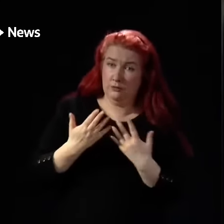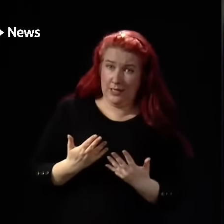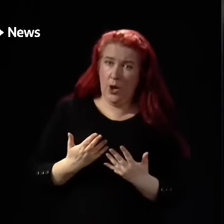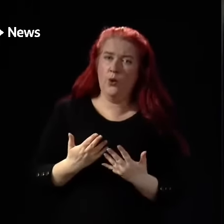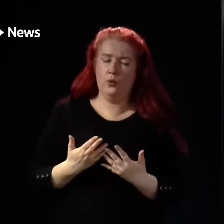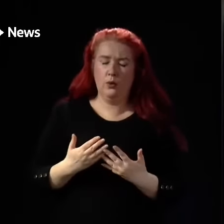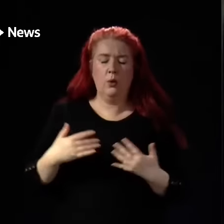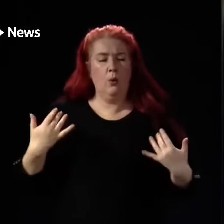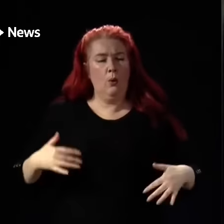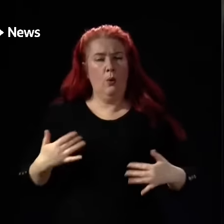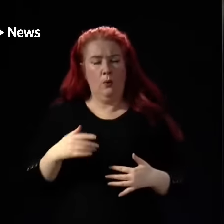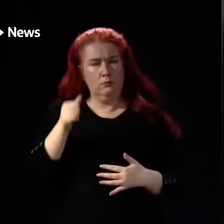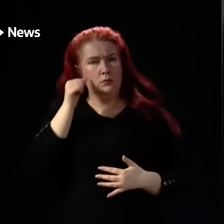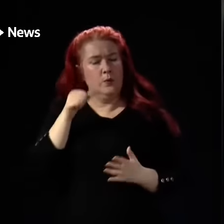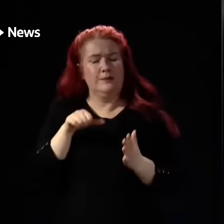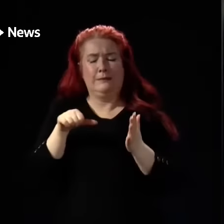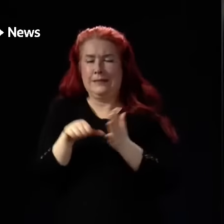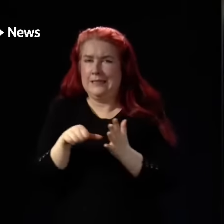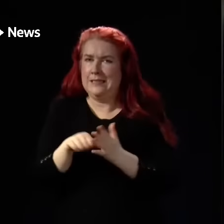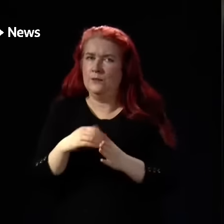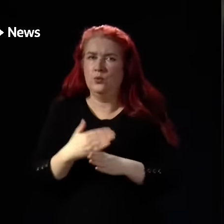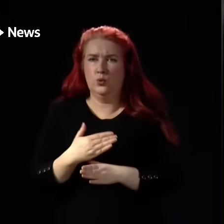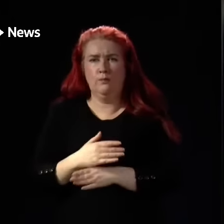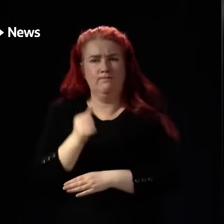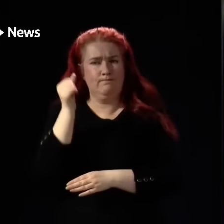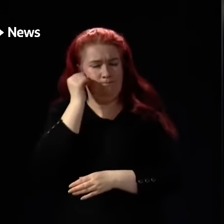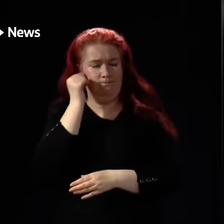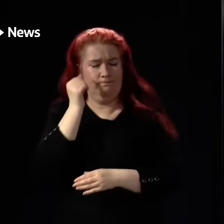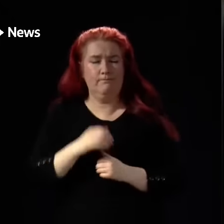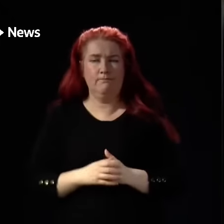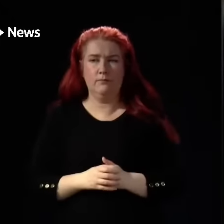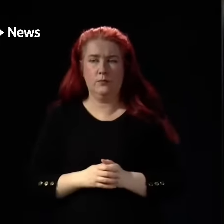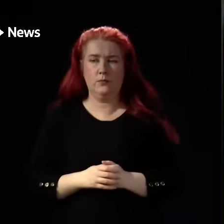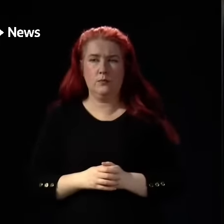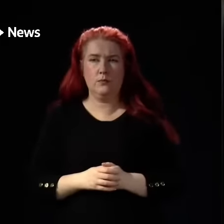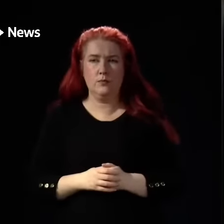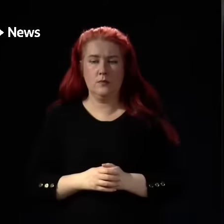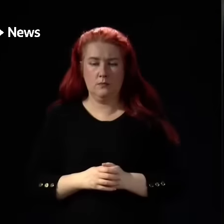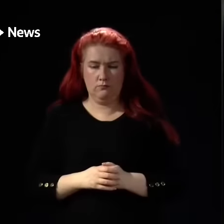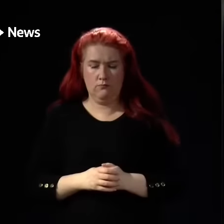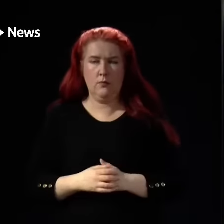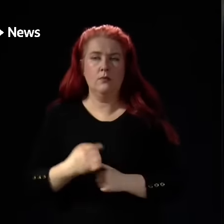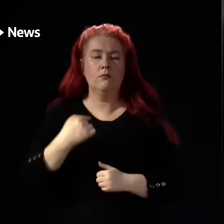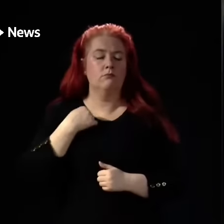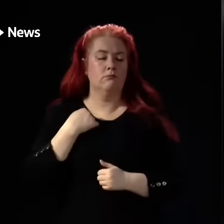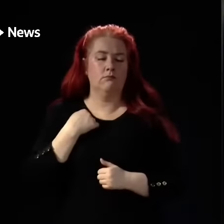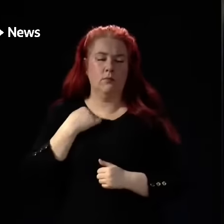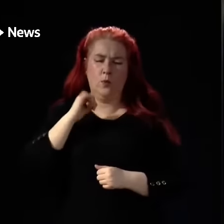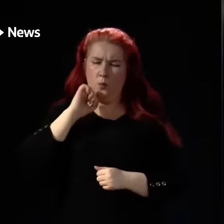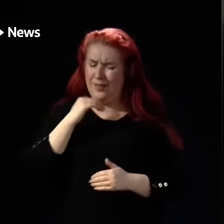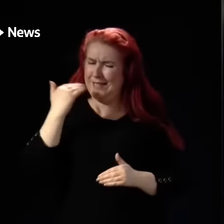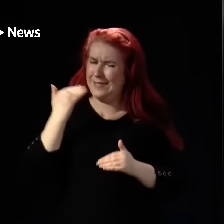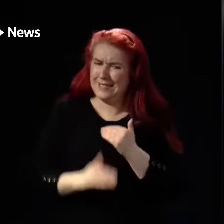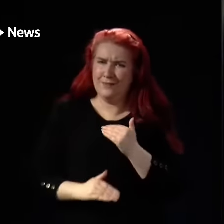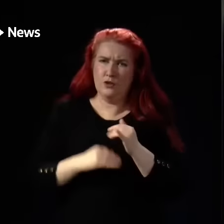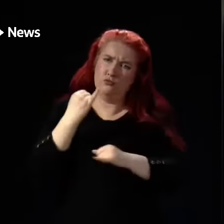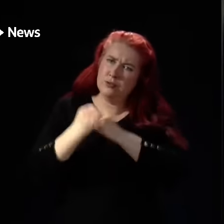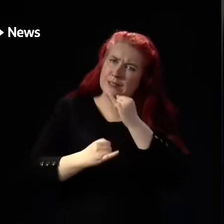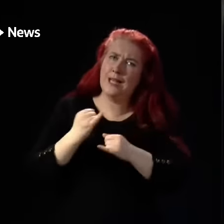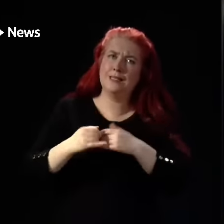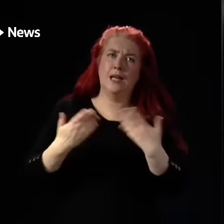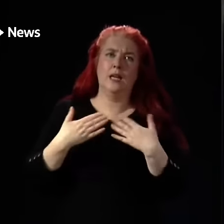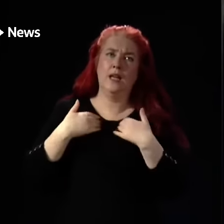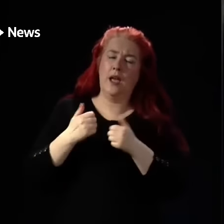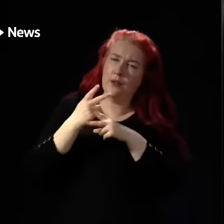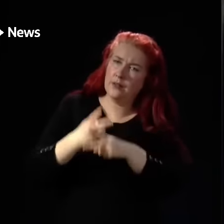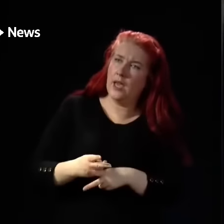an incredibly difficult task. So I will never ever criticise any healthcare professional or any